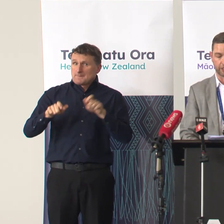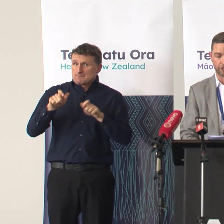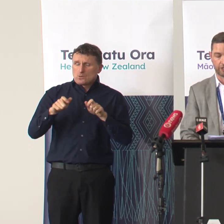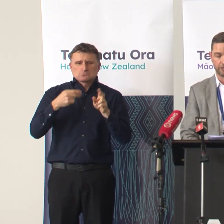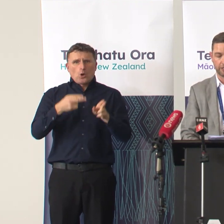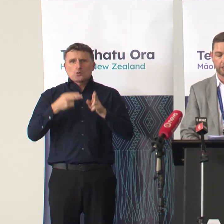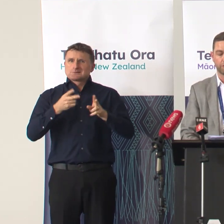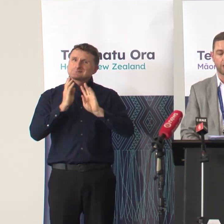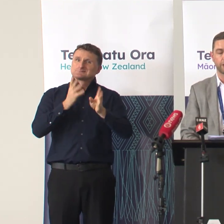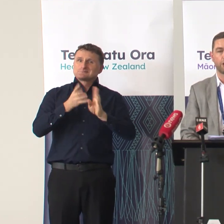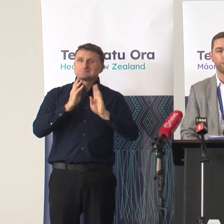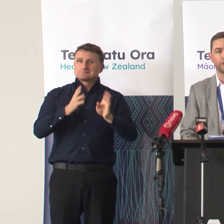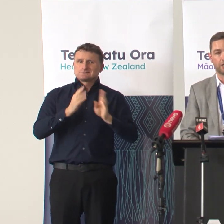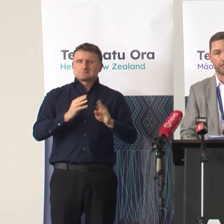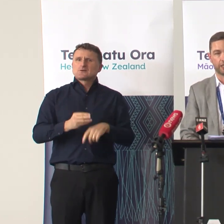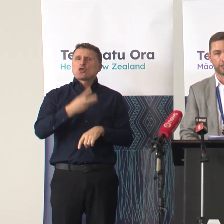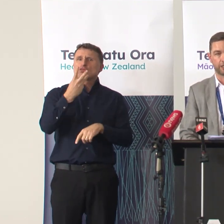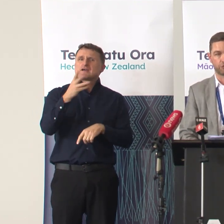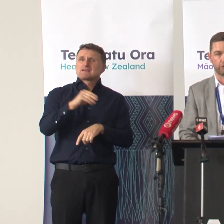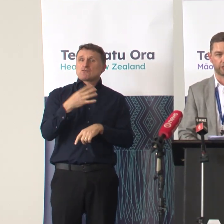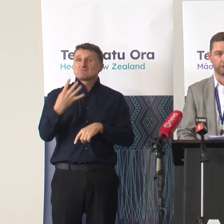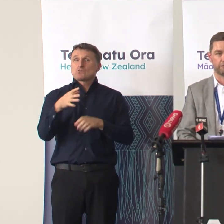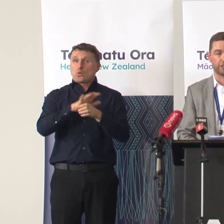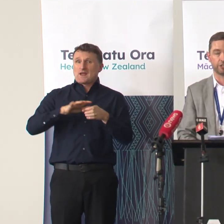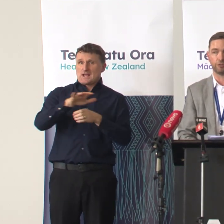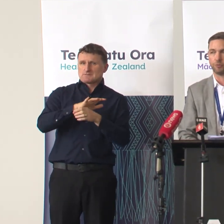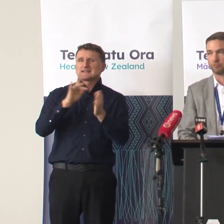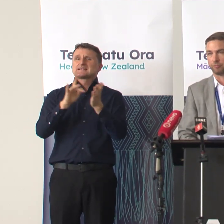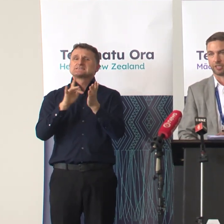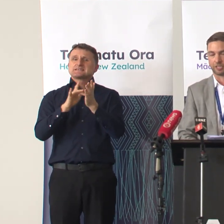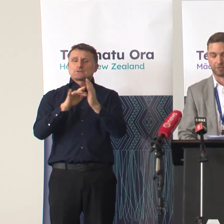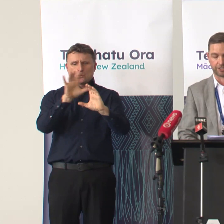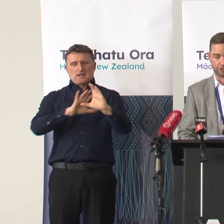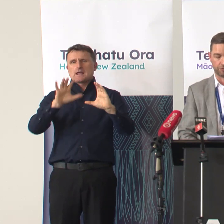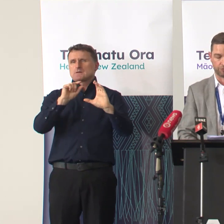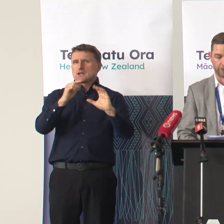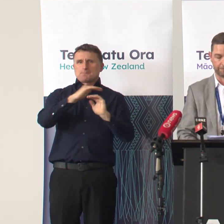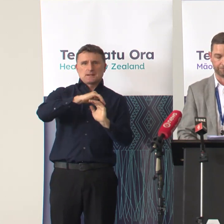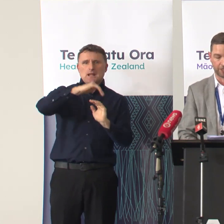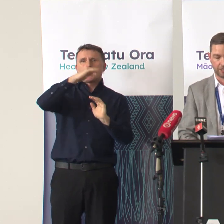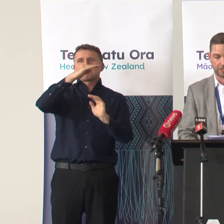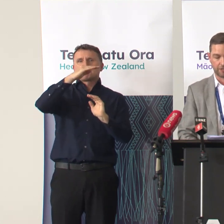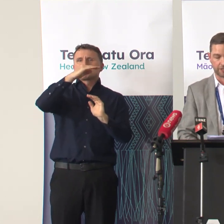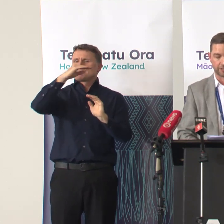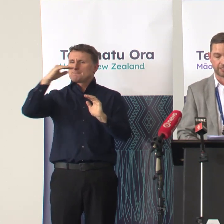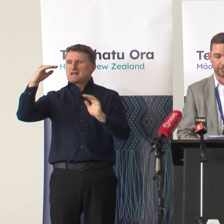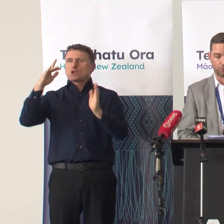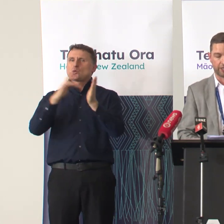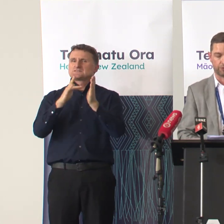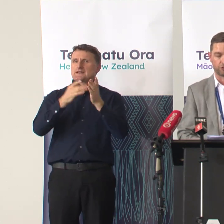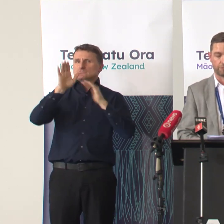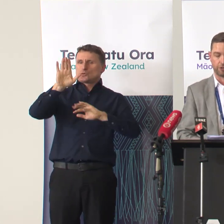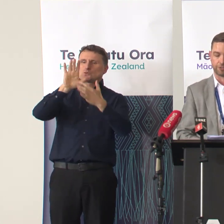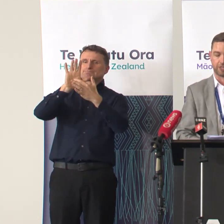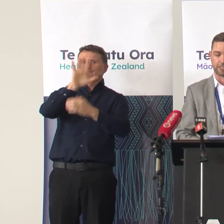regions in the country rising only slightly in the central region which represents a plateau for them. This is the second